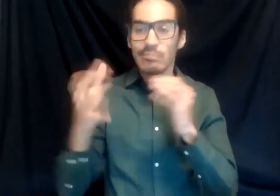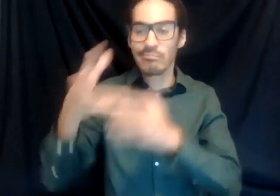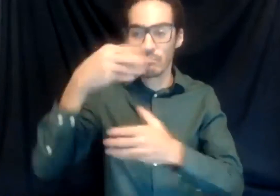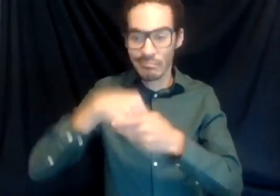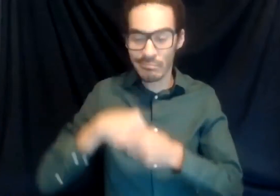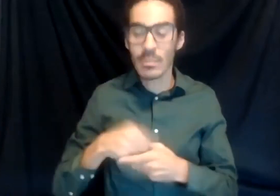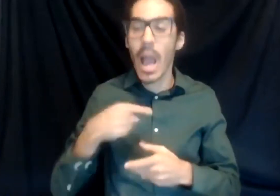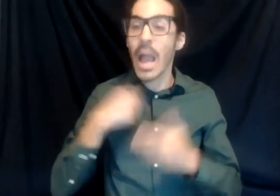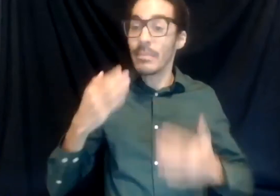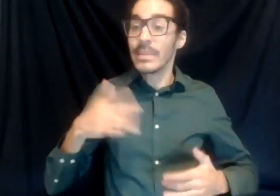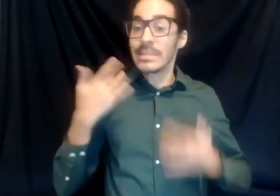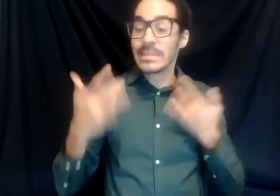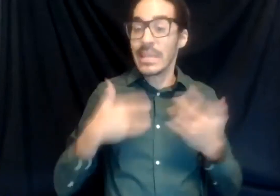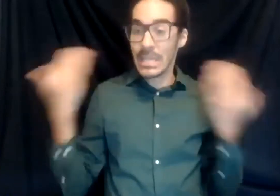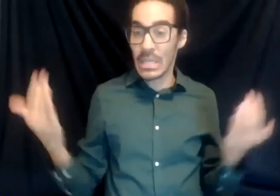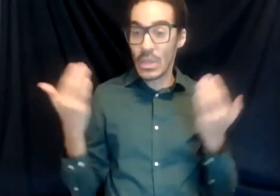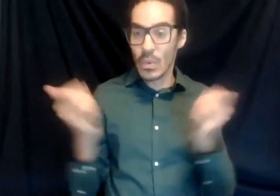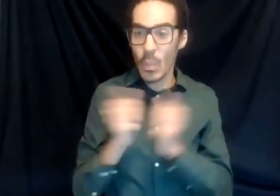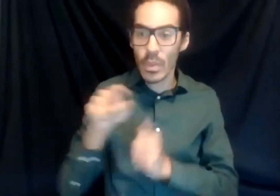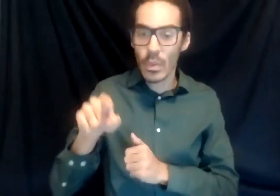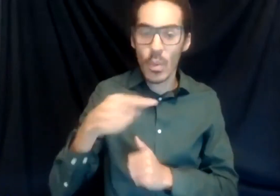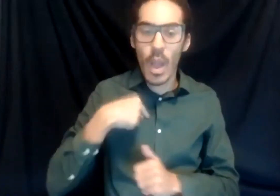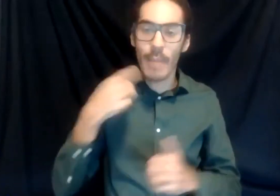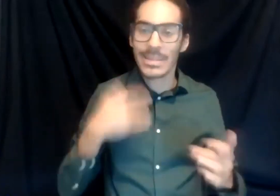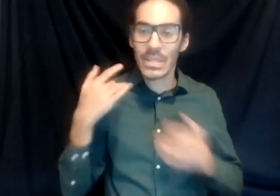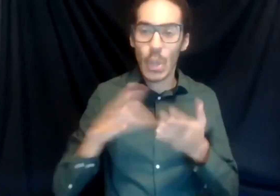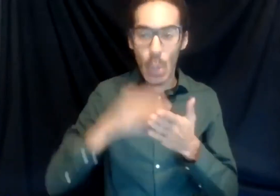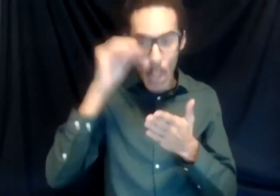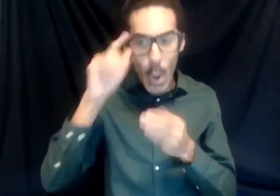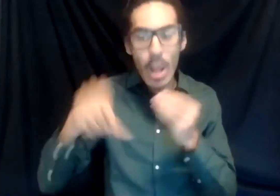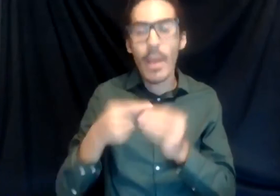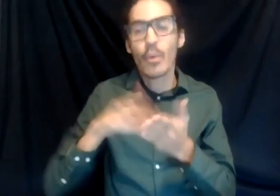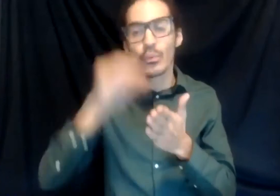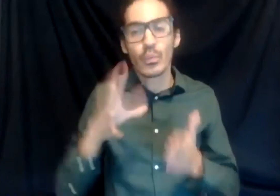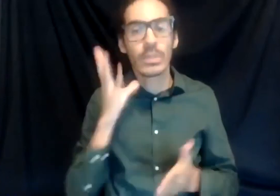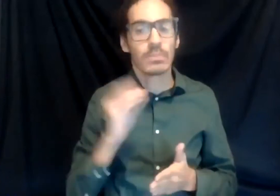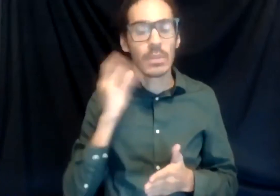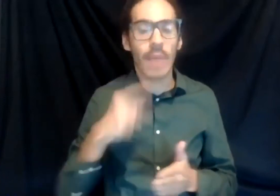you. And I'm excited to learn about these students' experiences. And I hope you guys are excited, too.